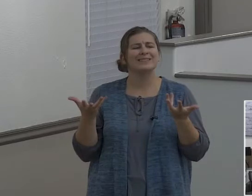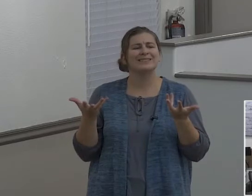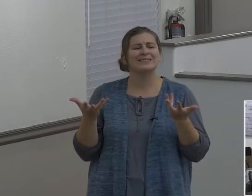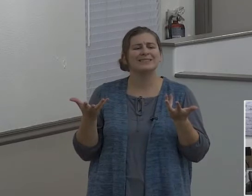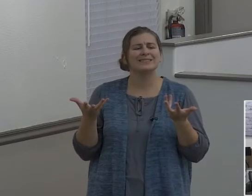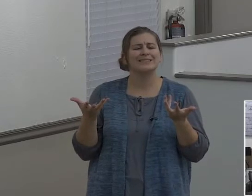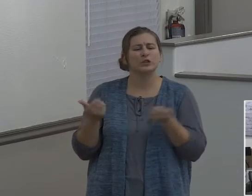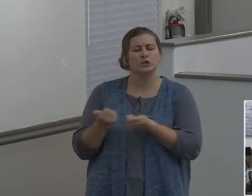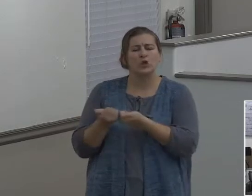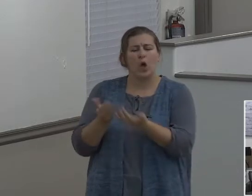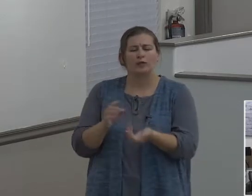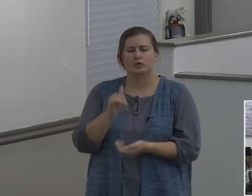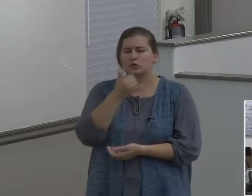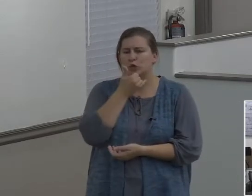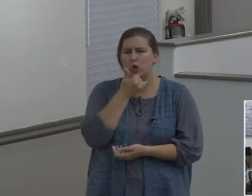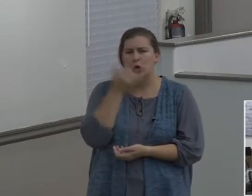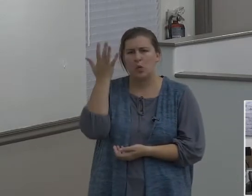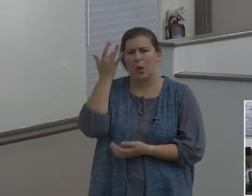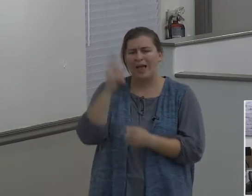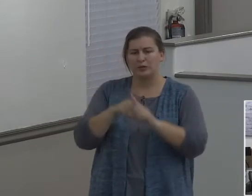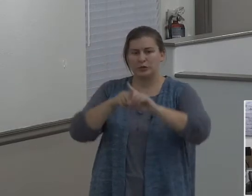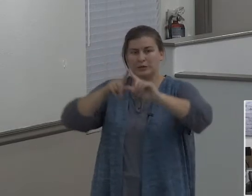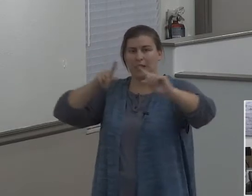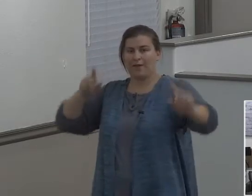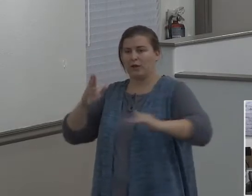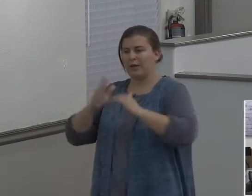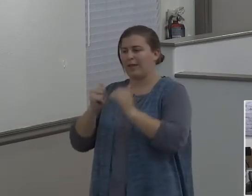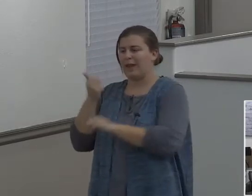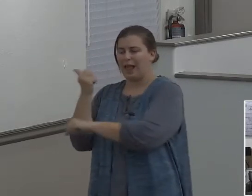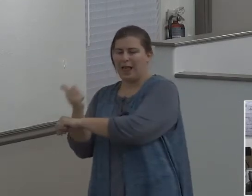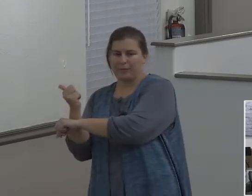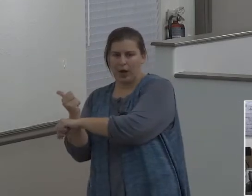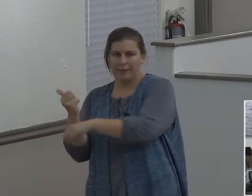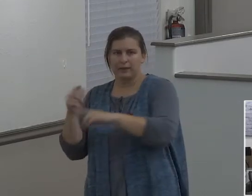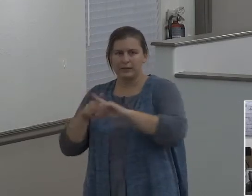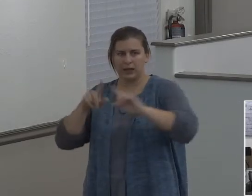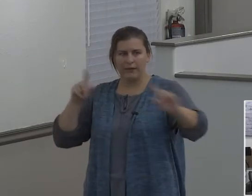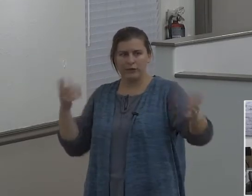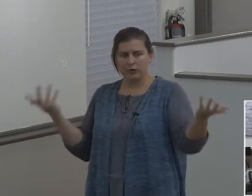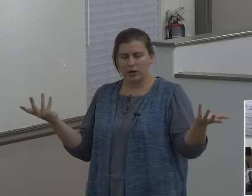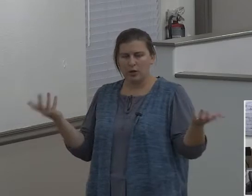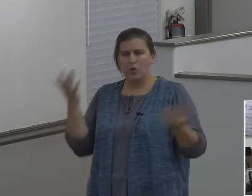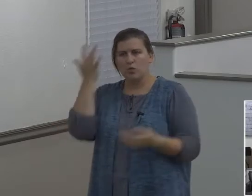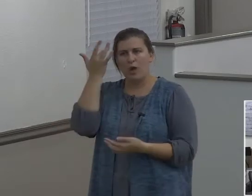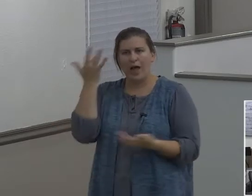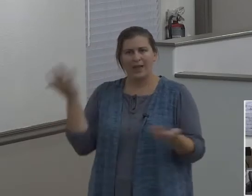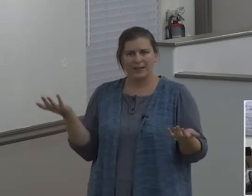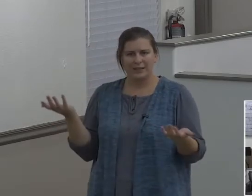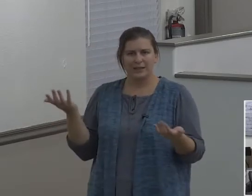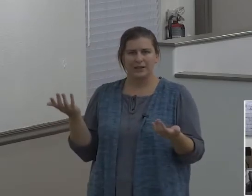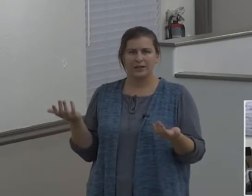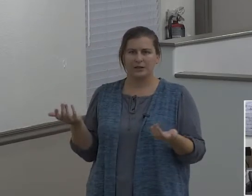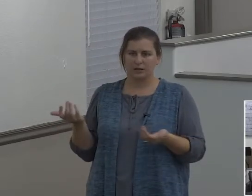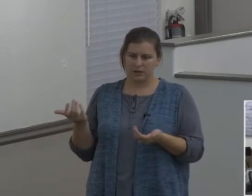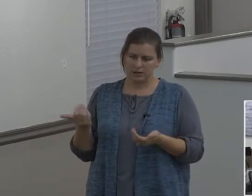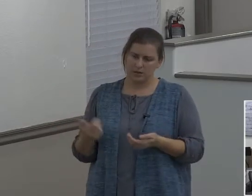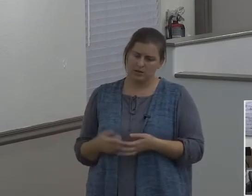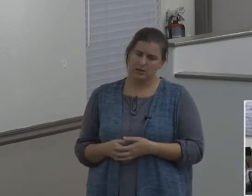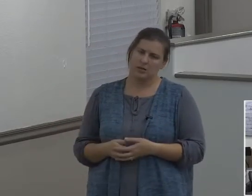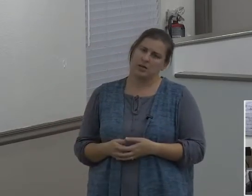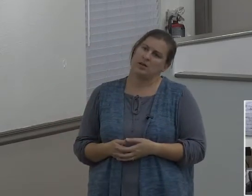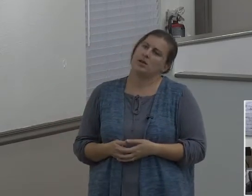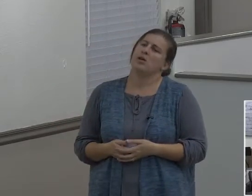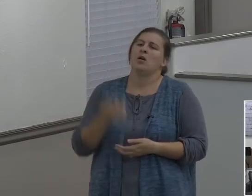out so differently for him than they did for Abraham? Why is that? You know, why such catastrophic